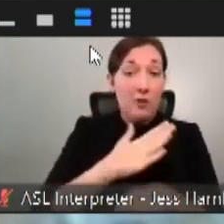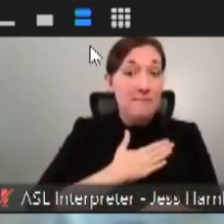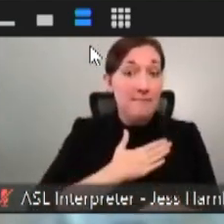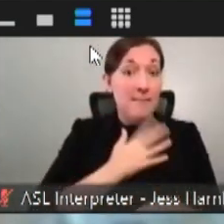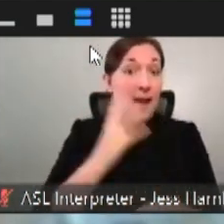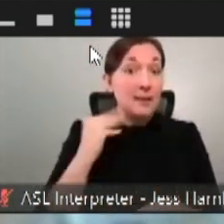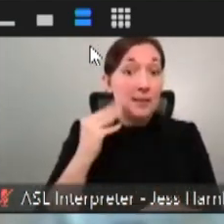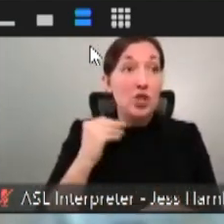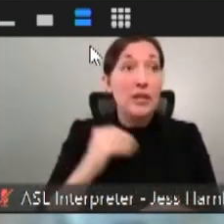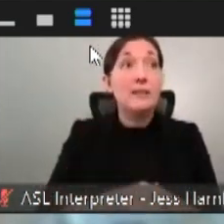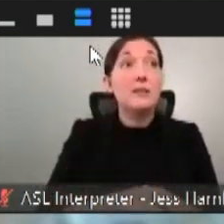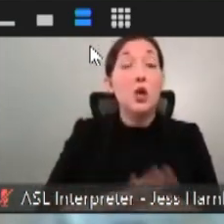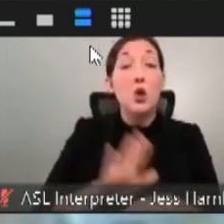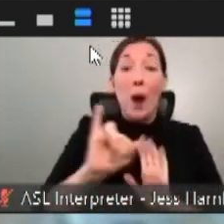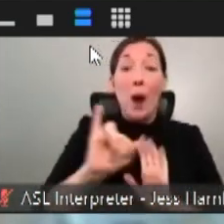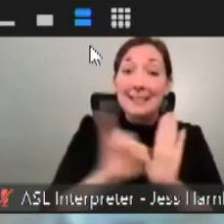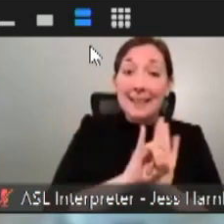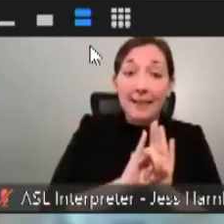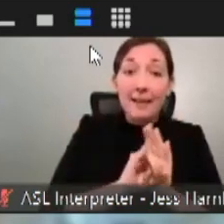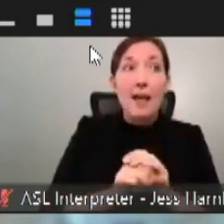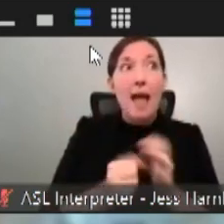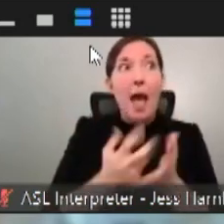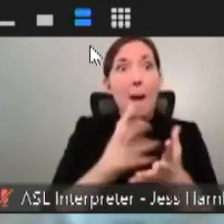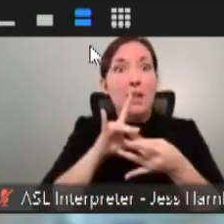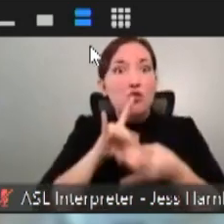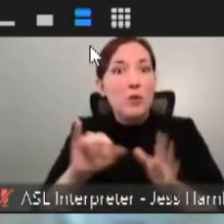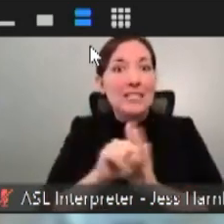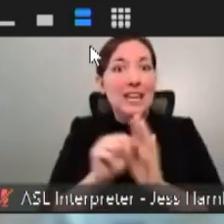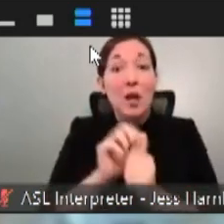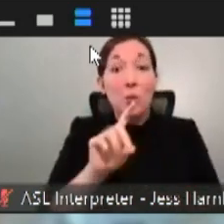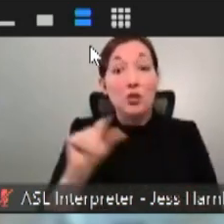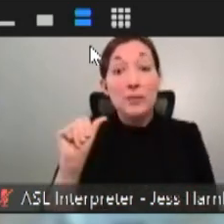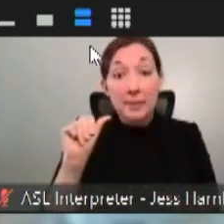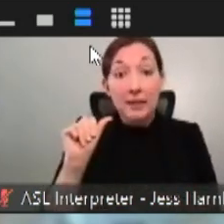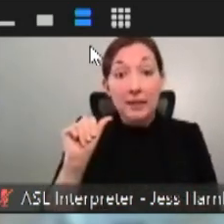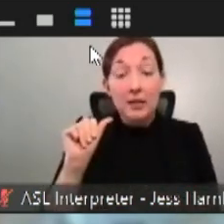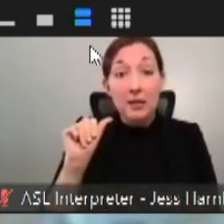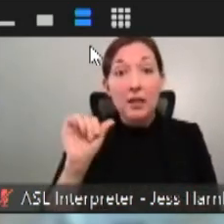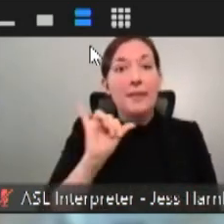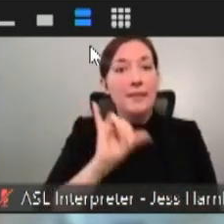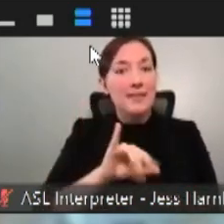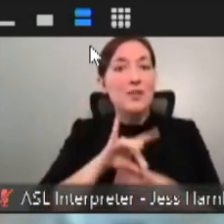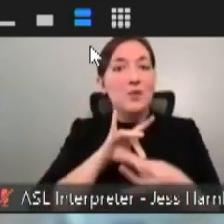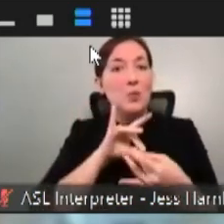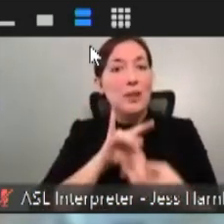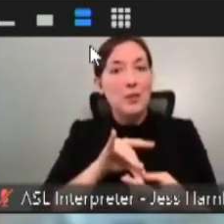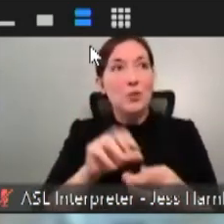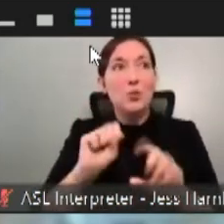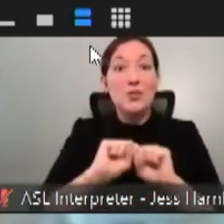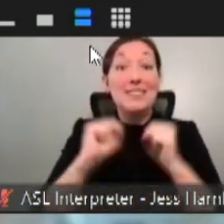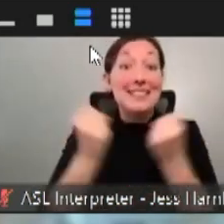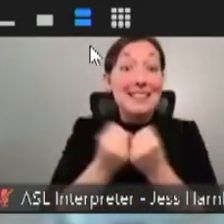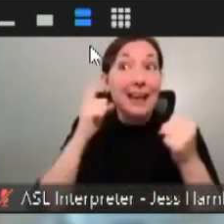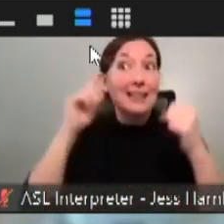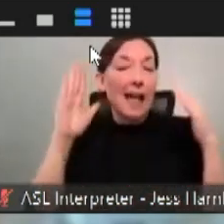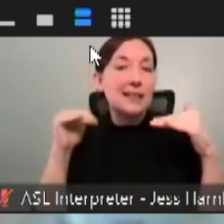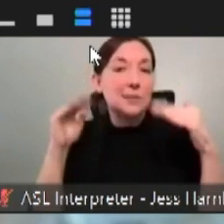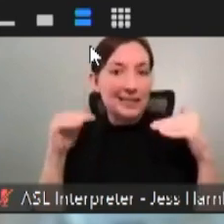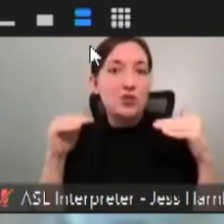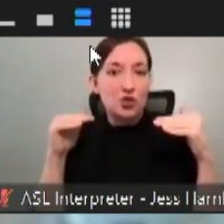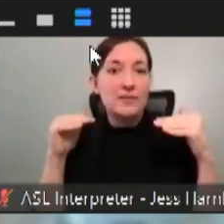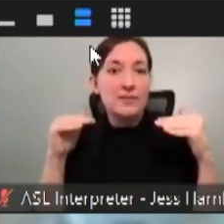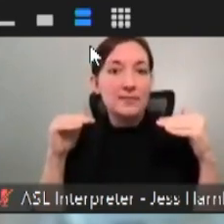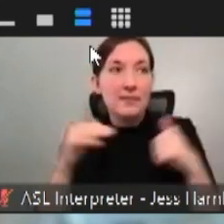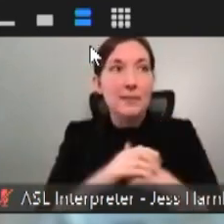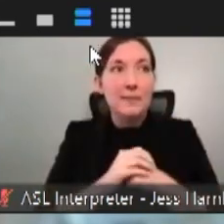your identity and how much you identify with your disability has got to do with your society's expectations around that and